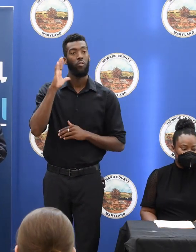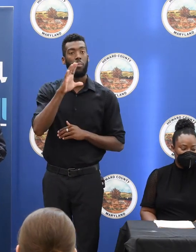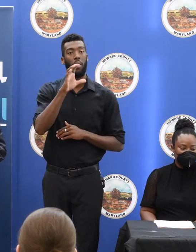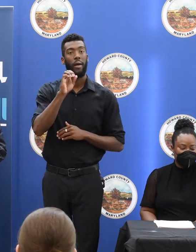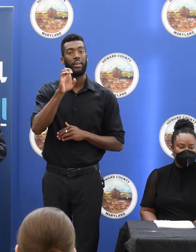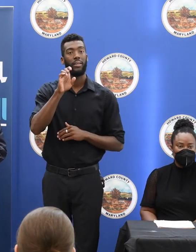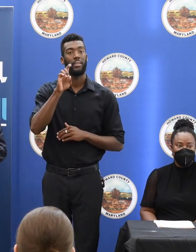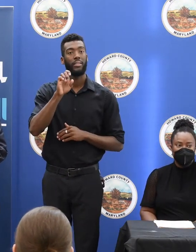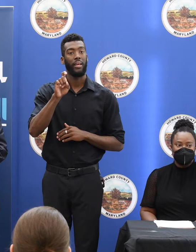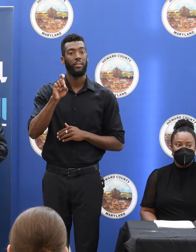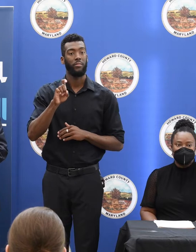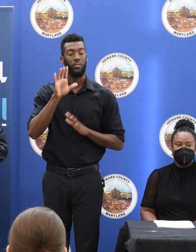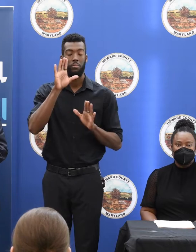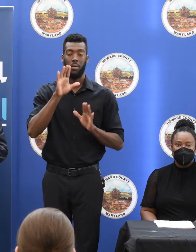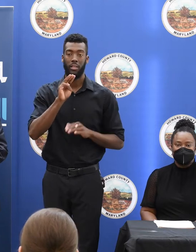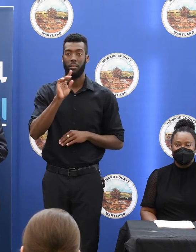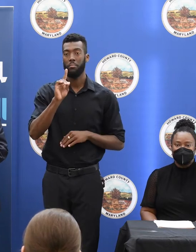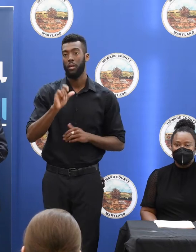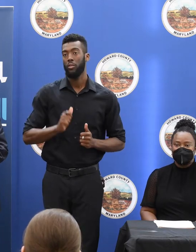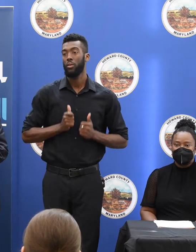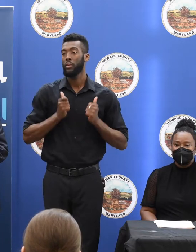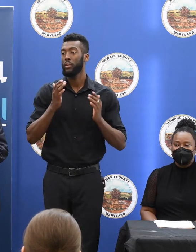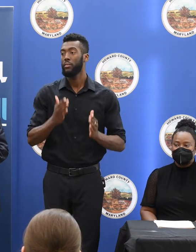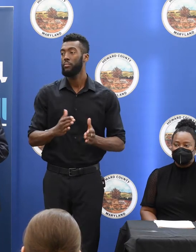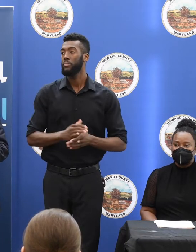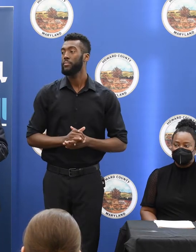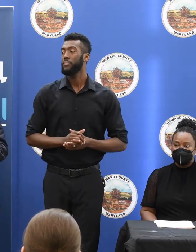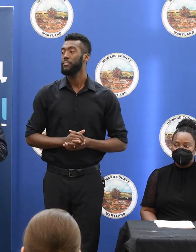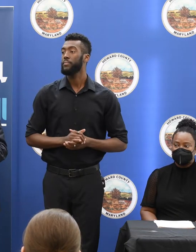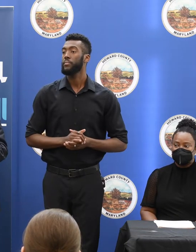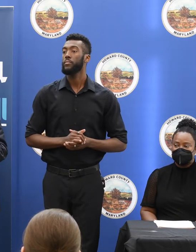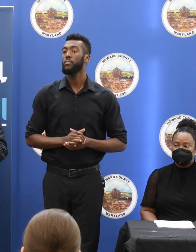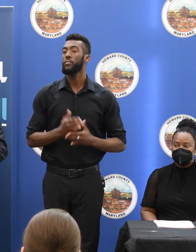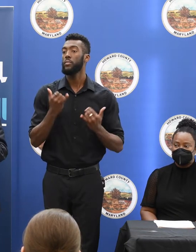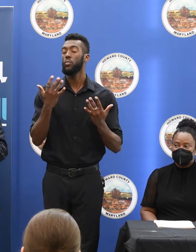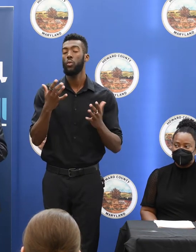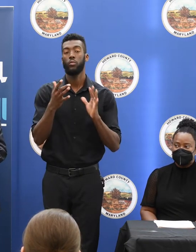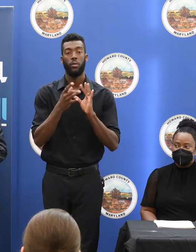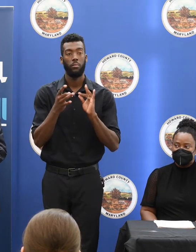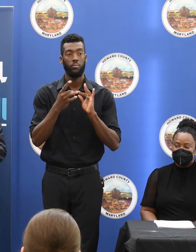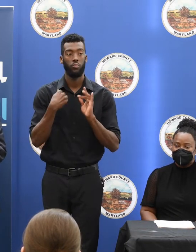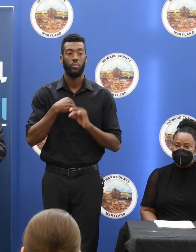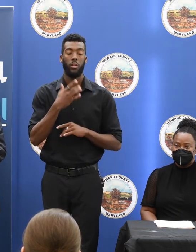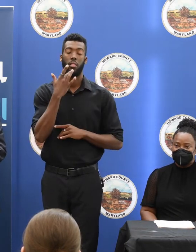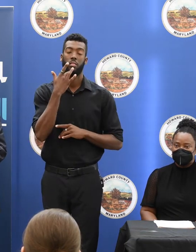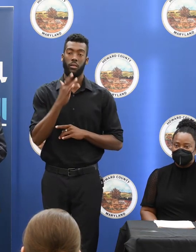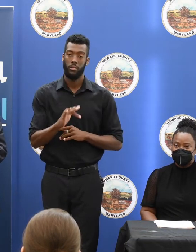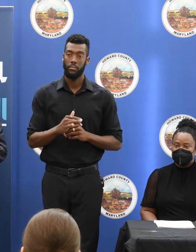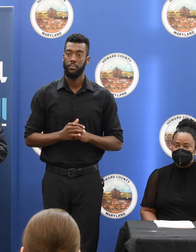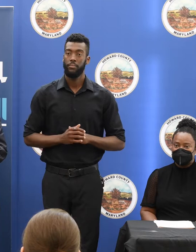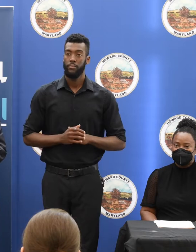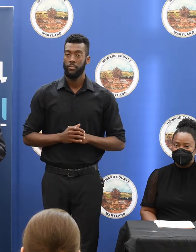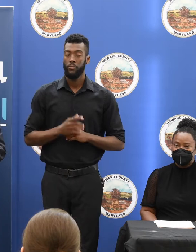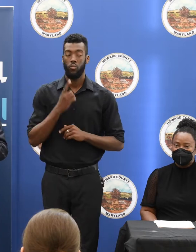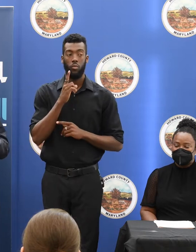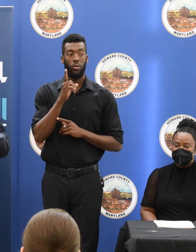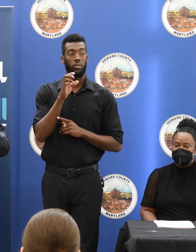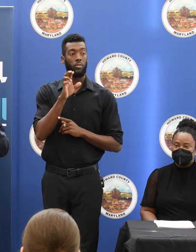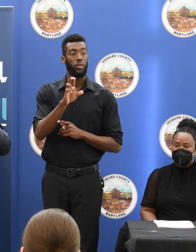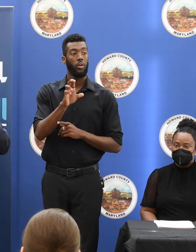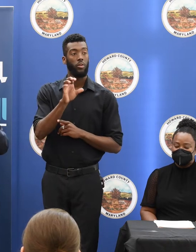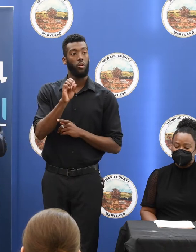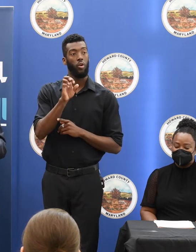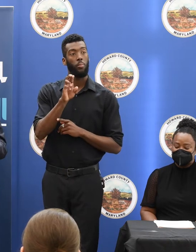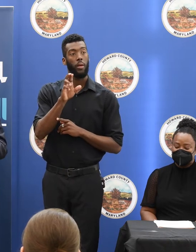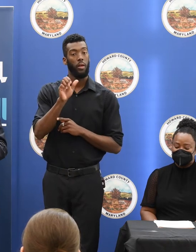great Marylander. So I want to just say we are so lucky that Dr. Onokawa picked up